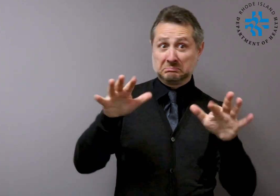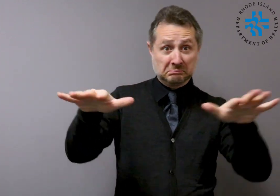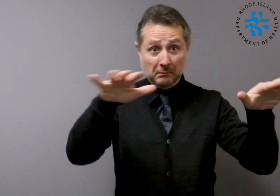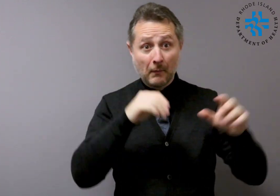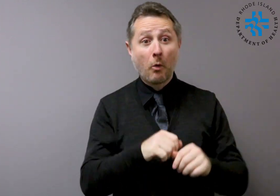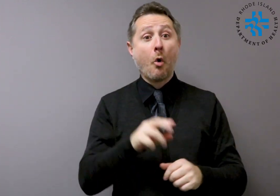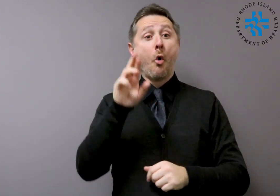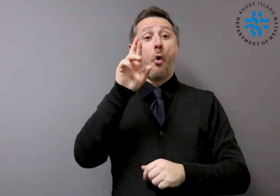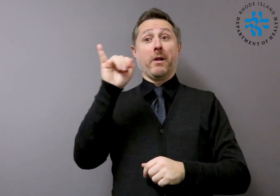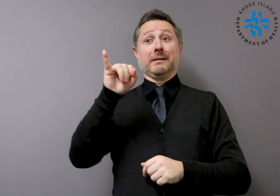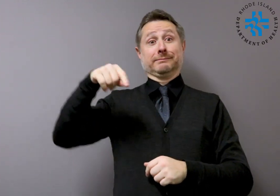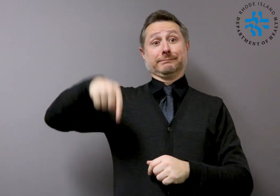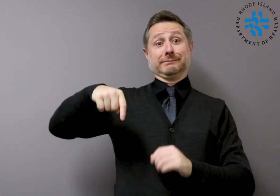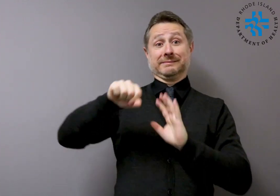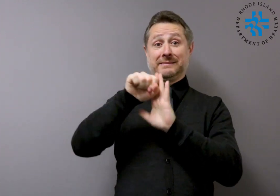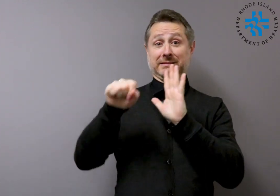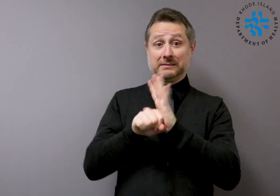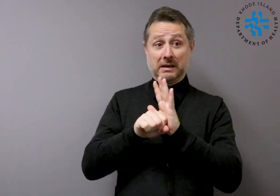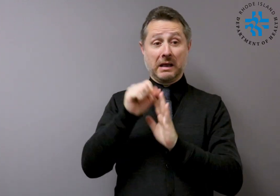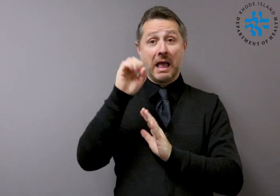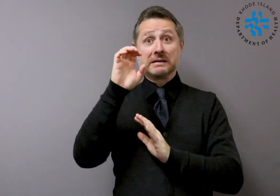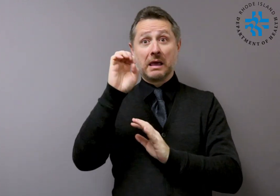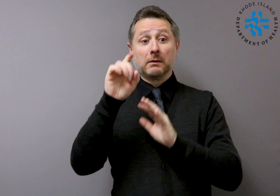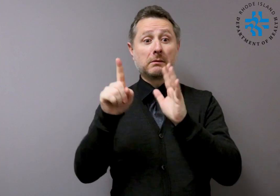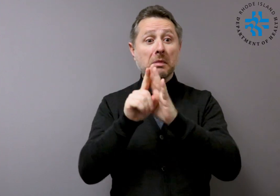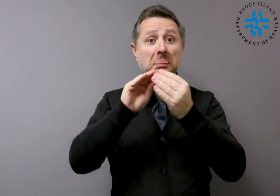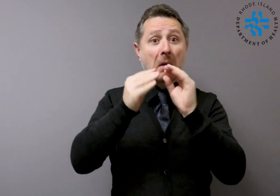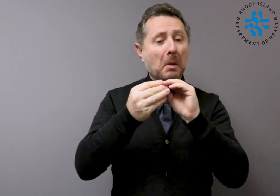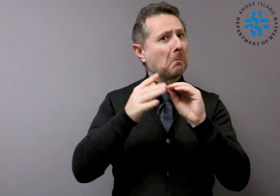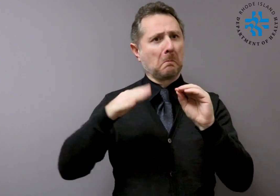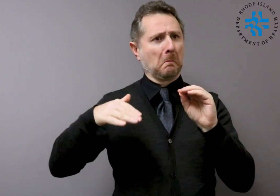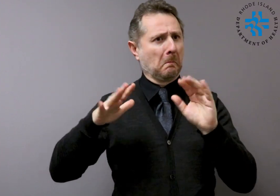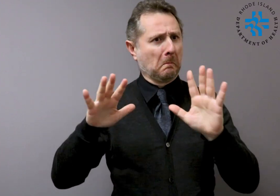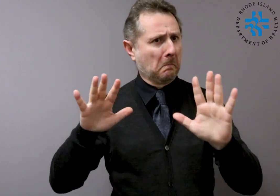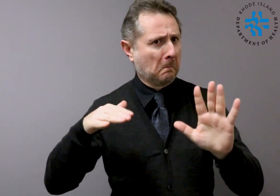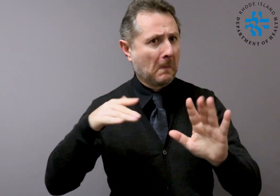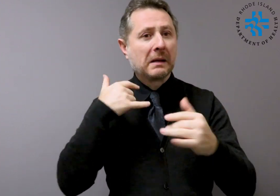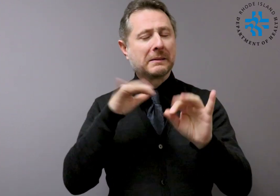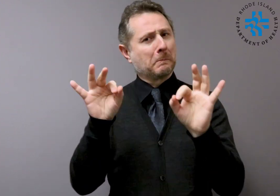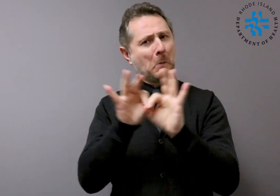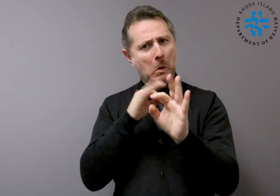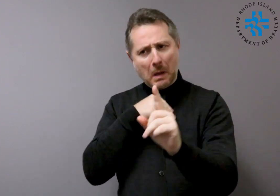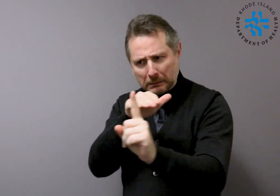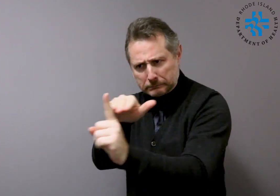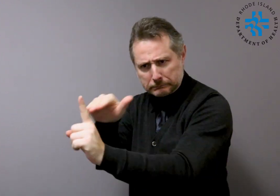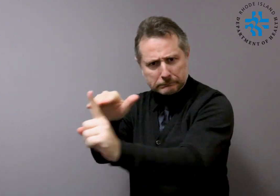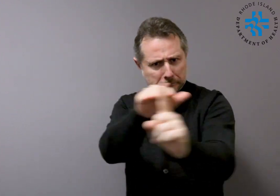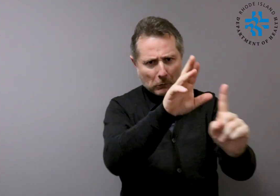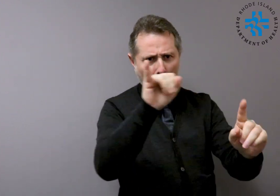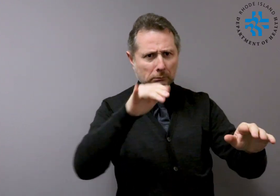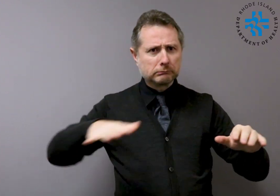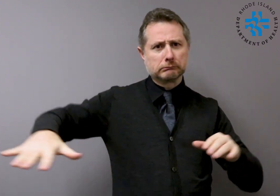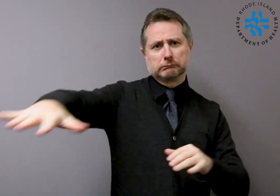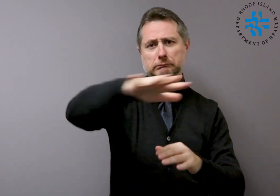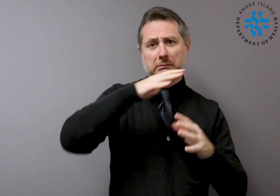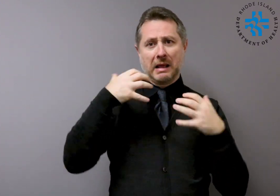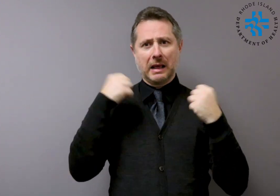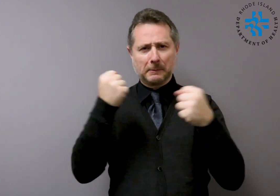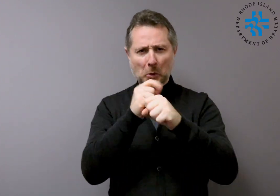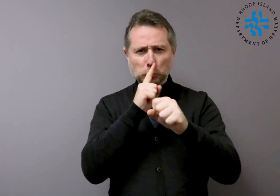While the Rhode Island Department of Health, R-I-D-O-H, is reminding Rhode Islanders about the health measures they can take